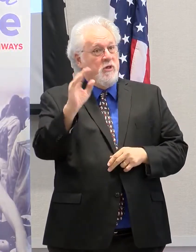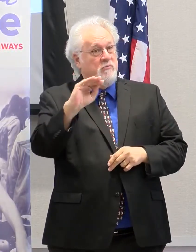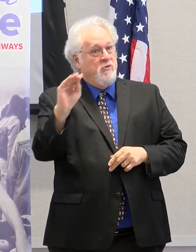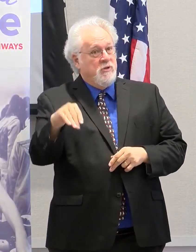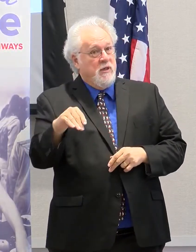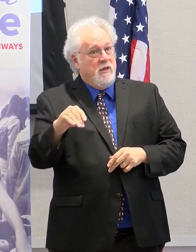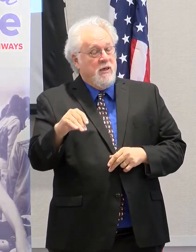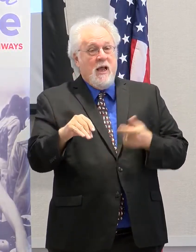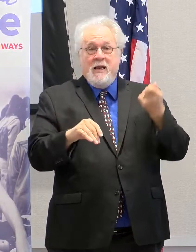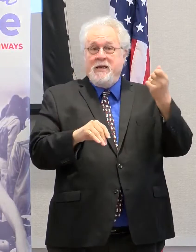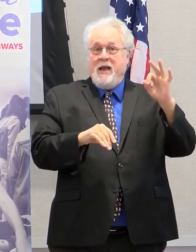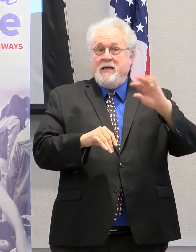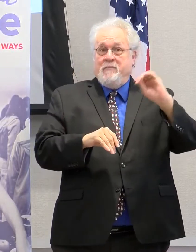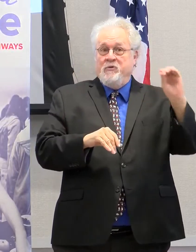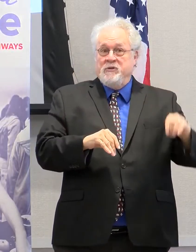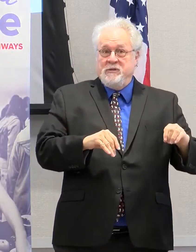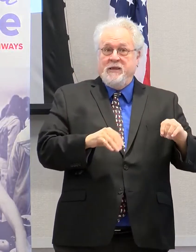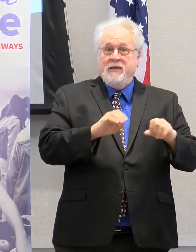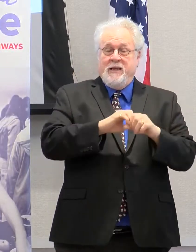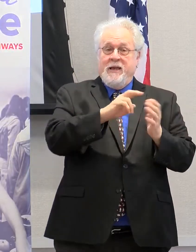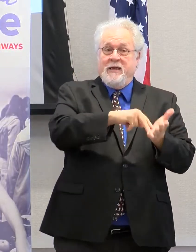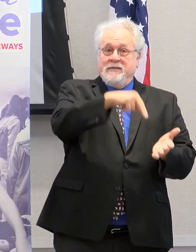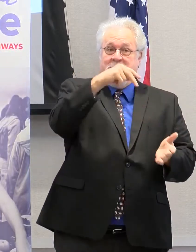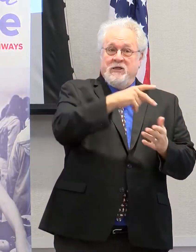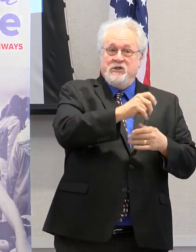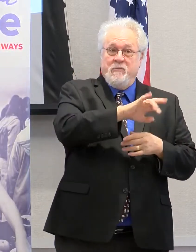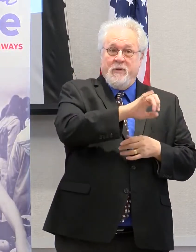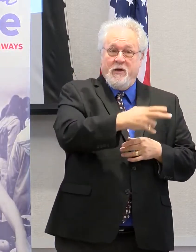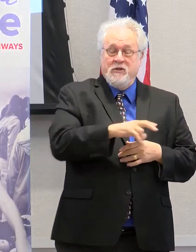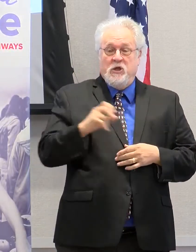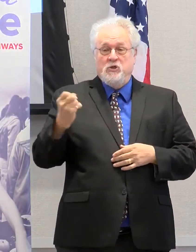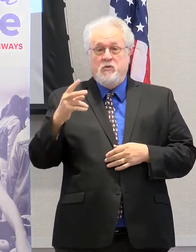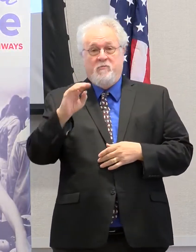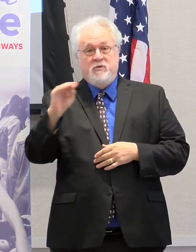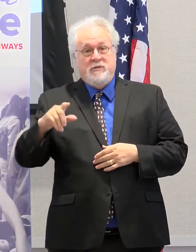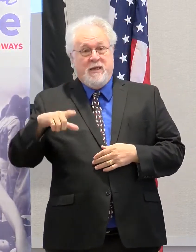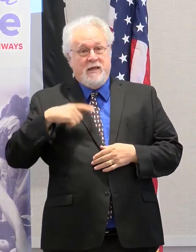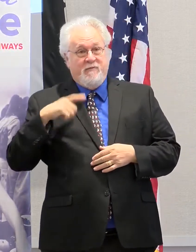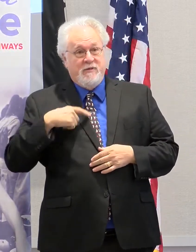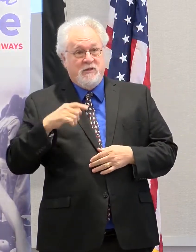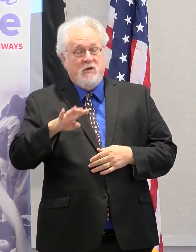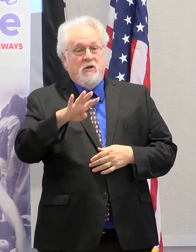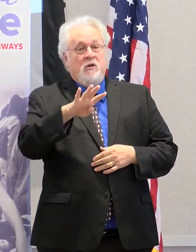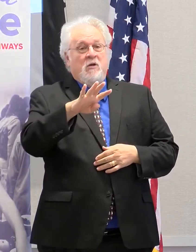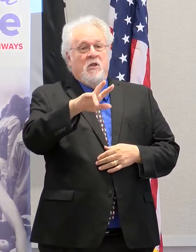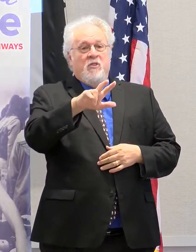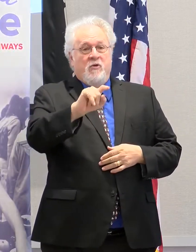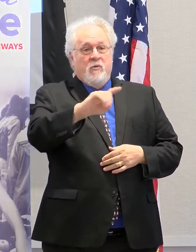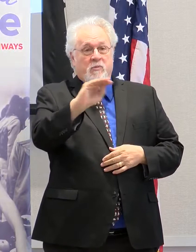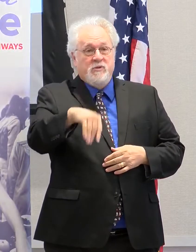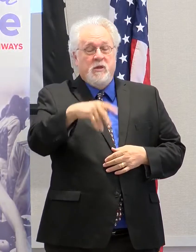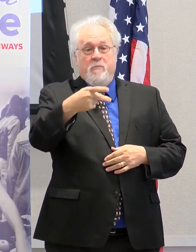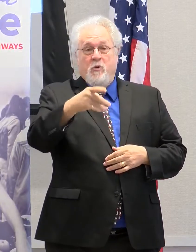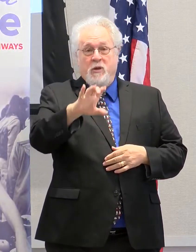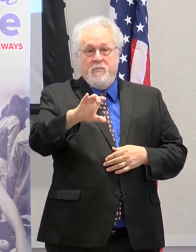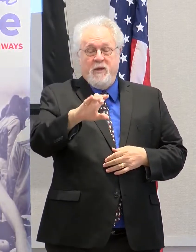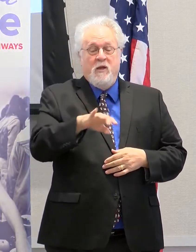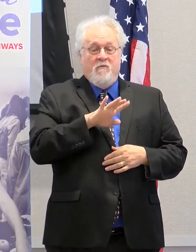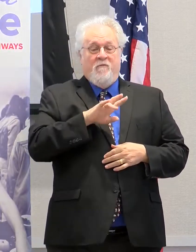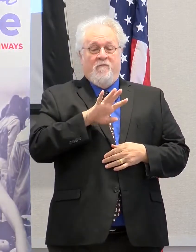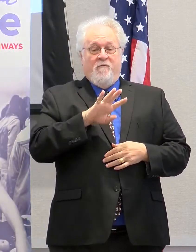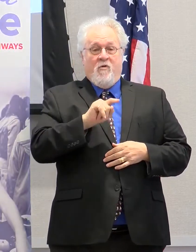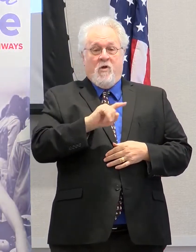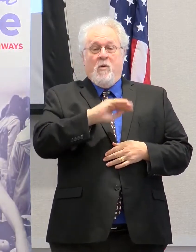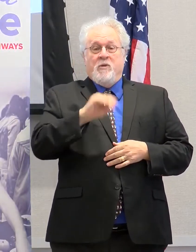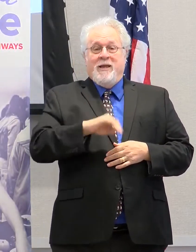19% increase in Ascension, 12% from Livingston, 41% from Point Capi, 40% from